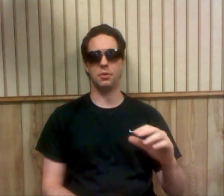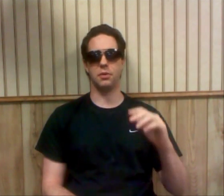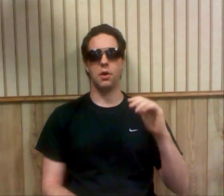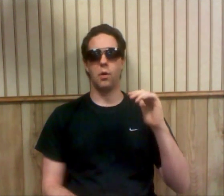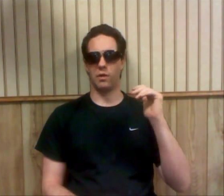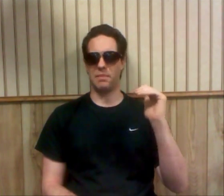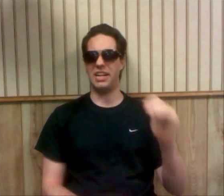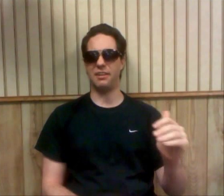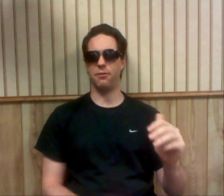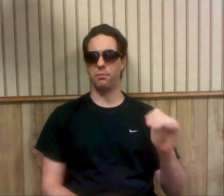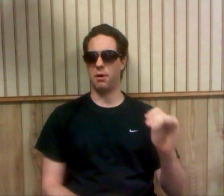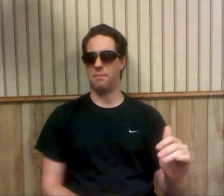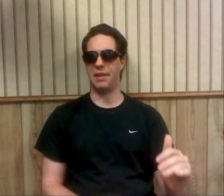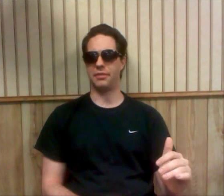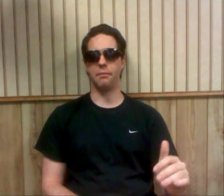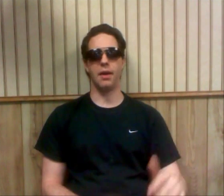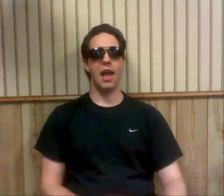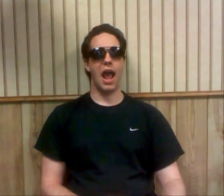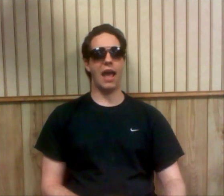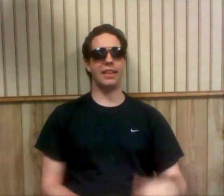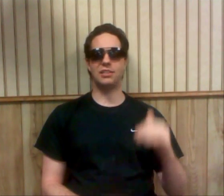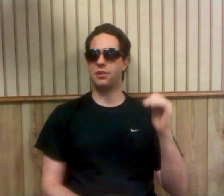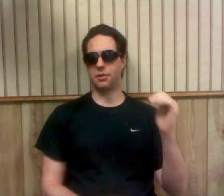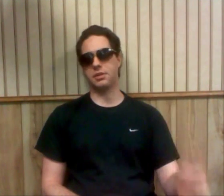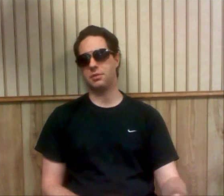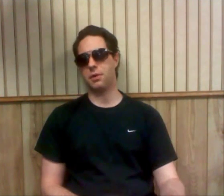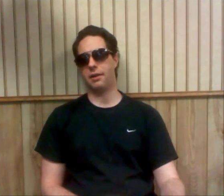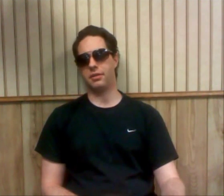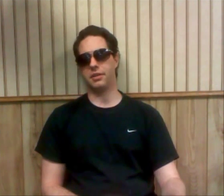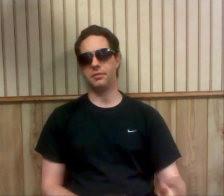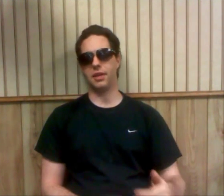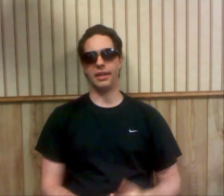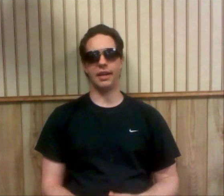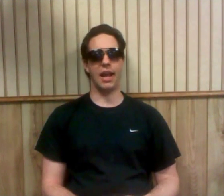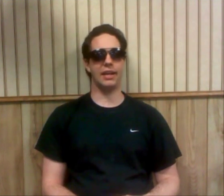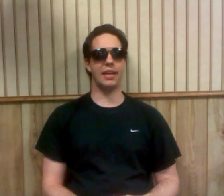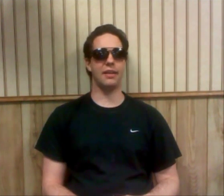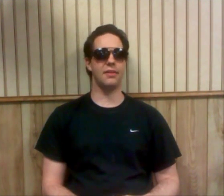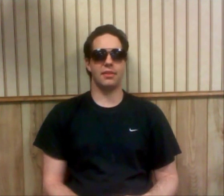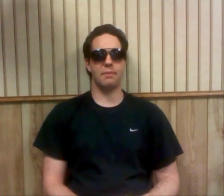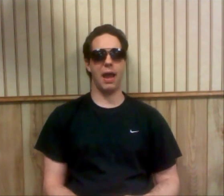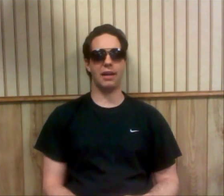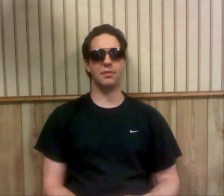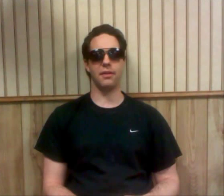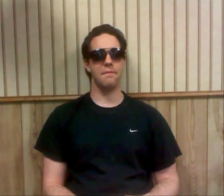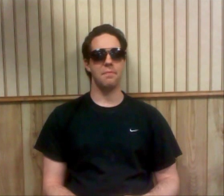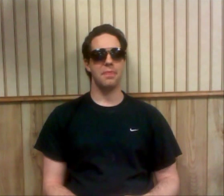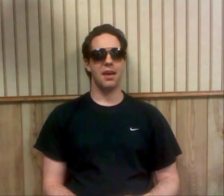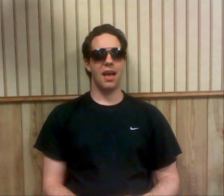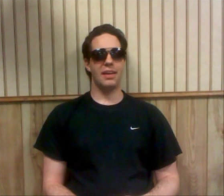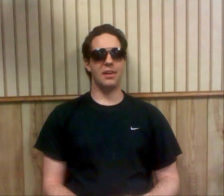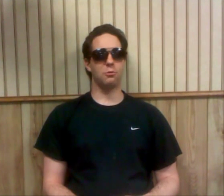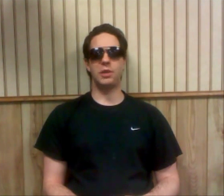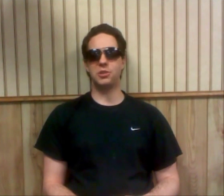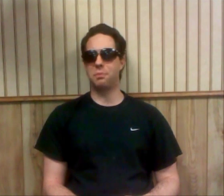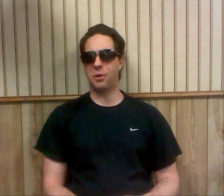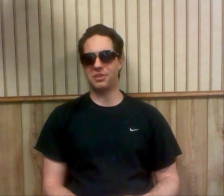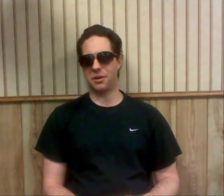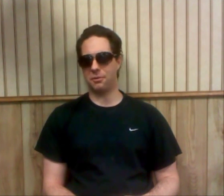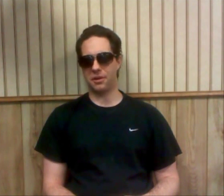or meaningful momentum. And that's another reason why I really don't like it. And again, you think back to it, you know, real sports don't work